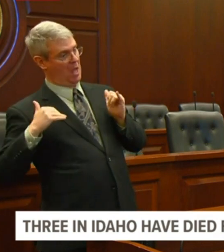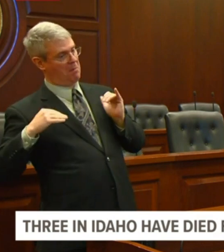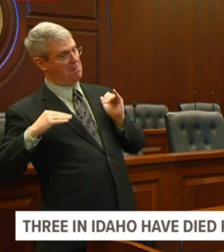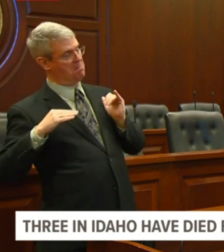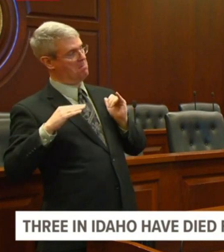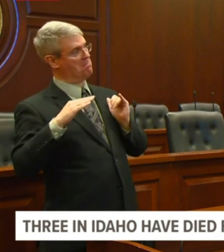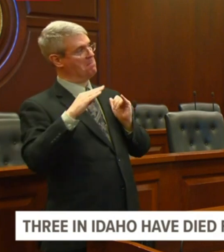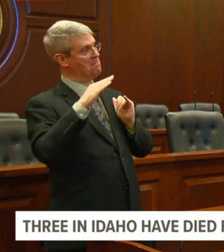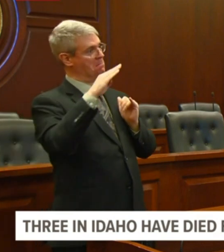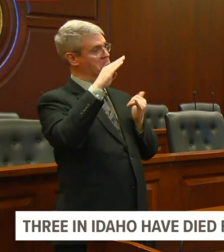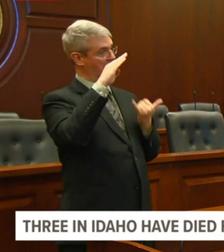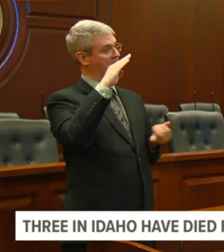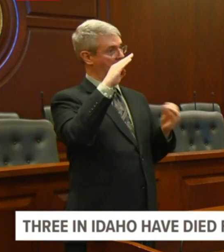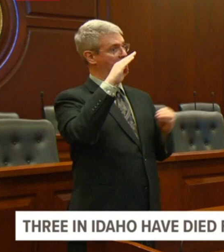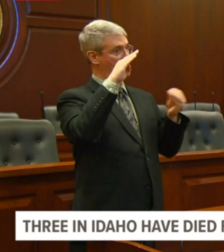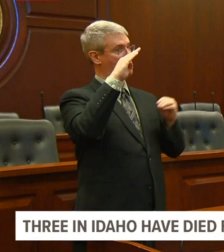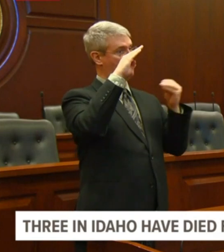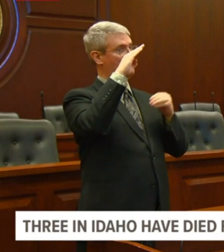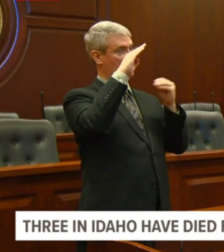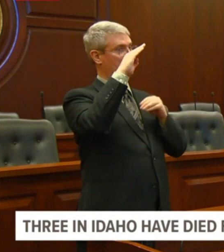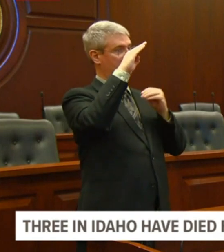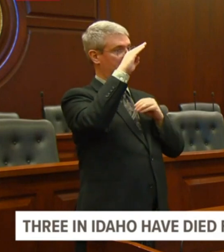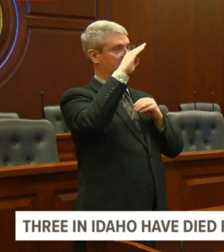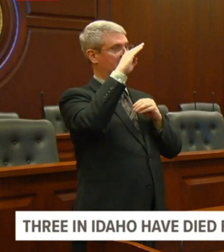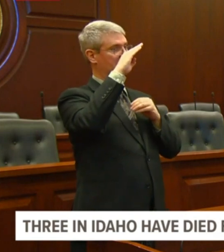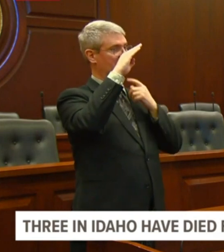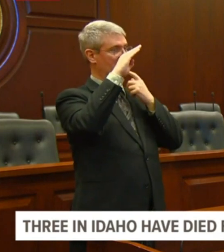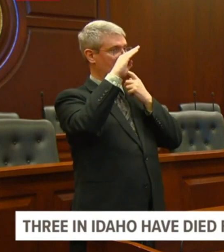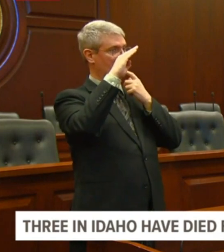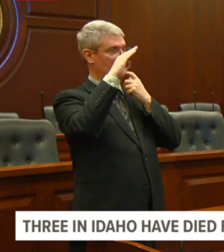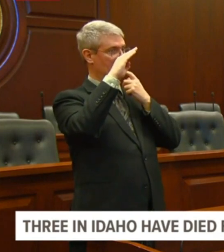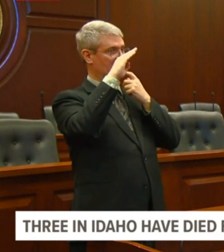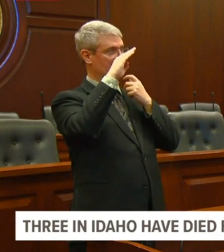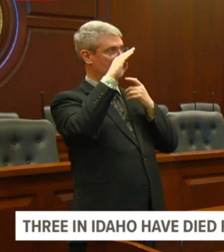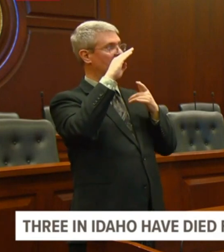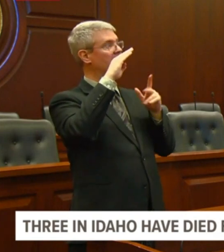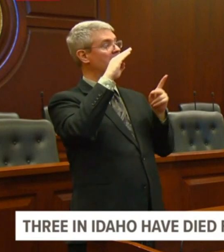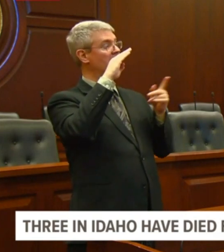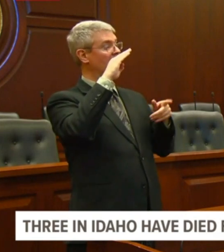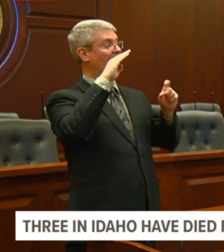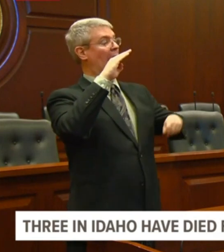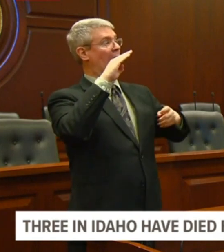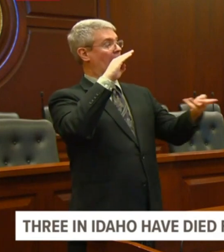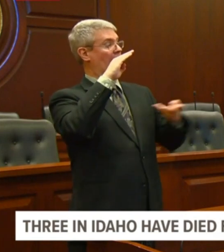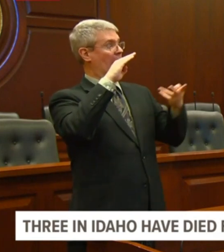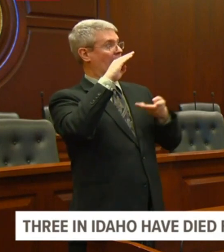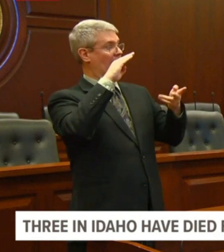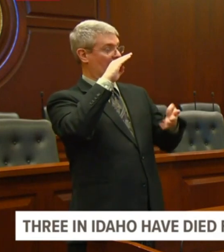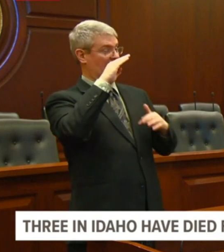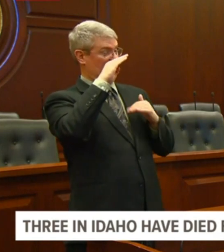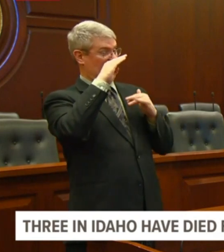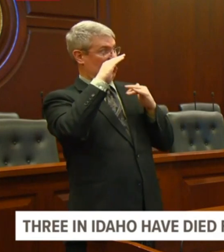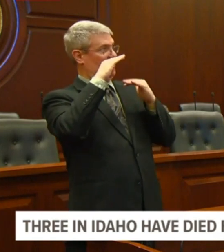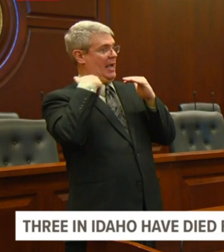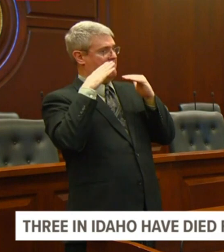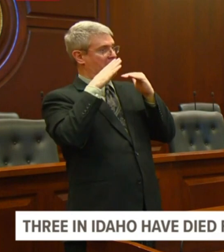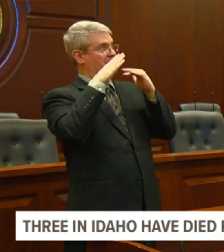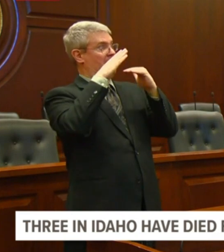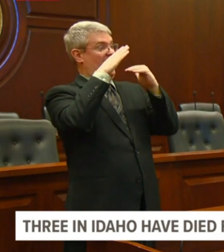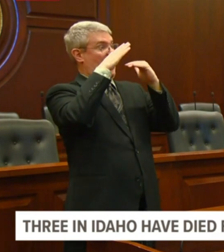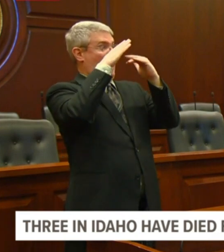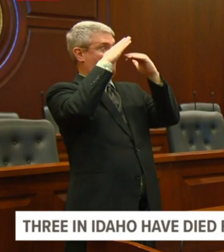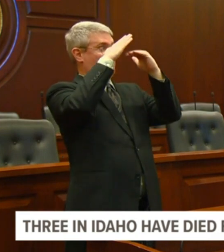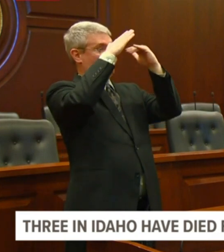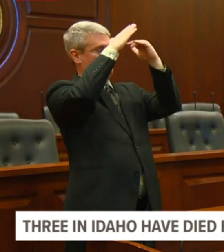increased by, uh, we, we were doing 14 and now we're doing 120, 160 a day,